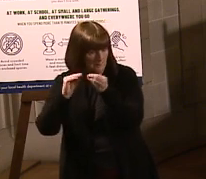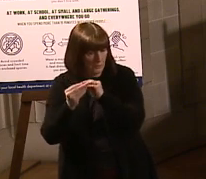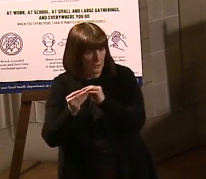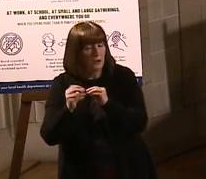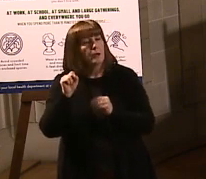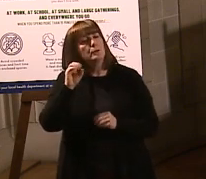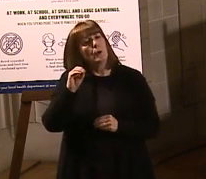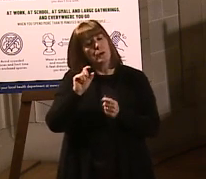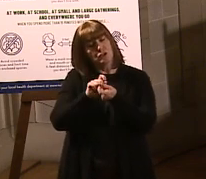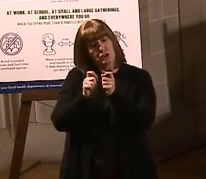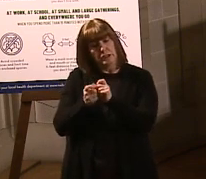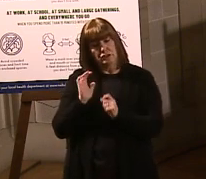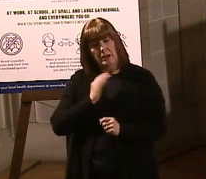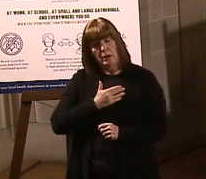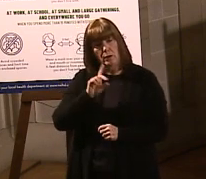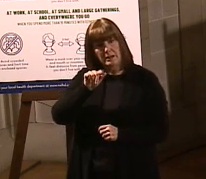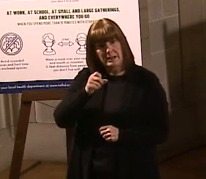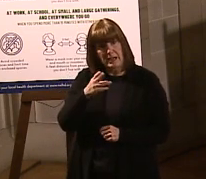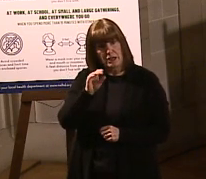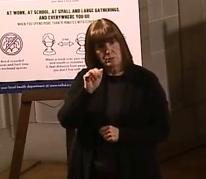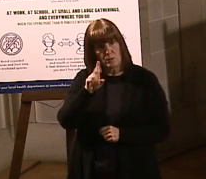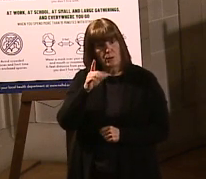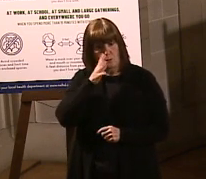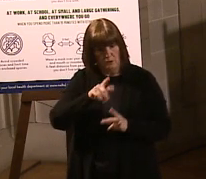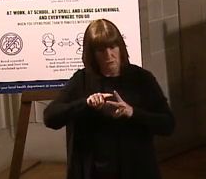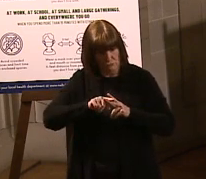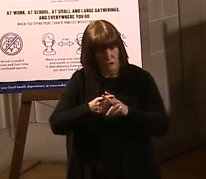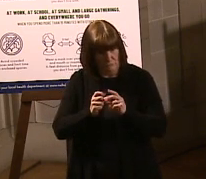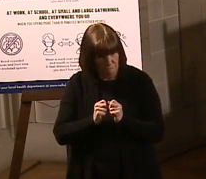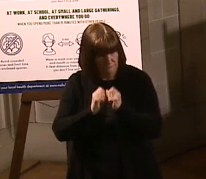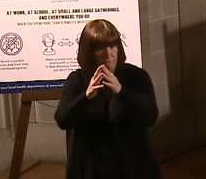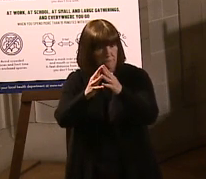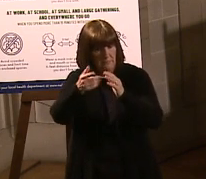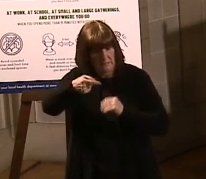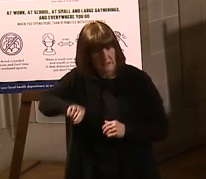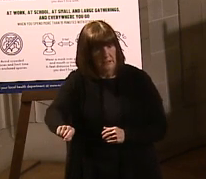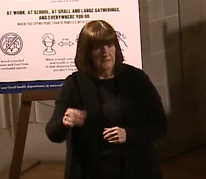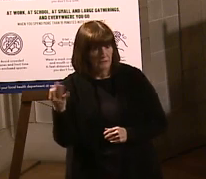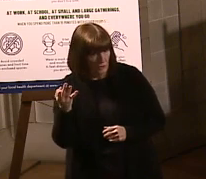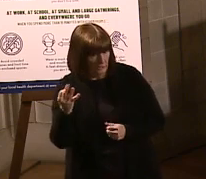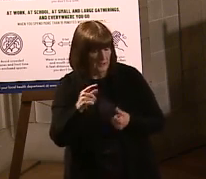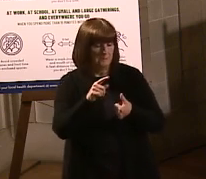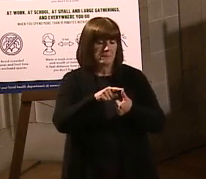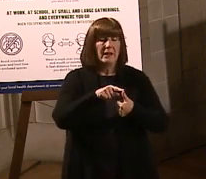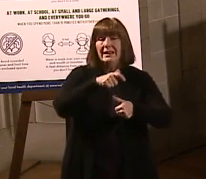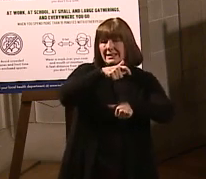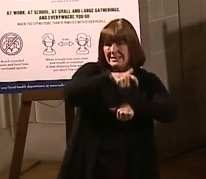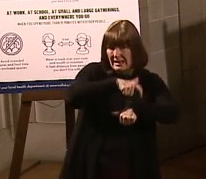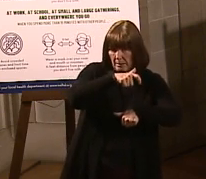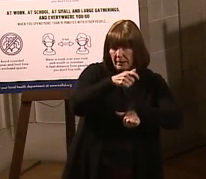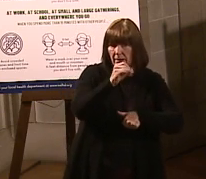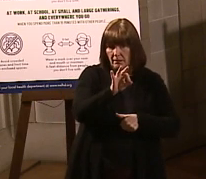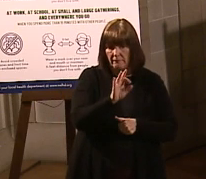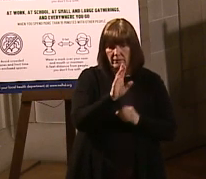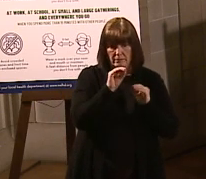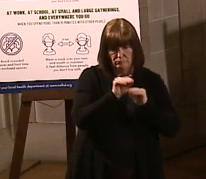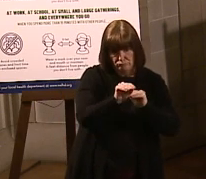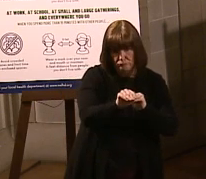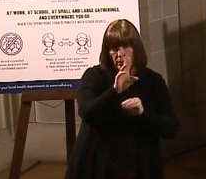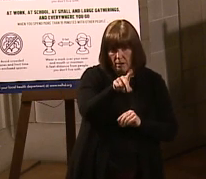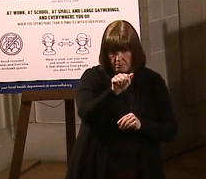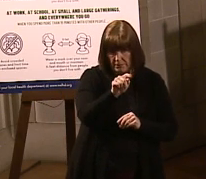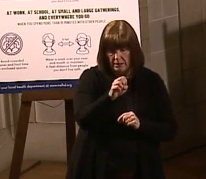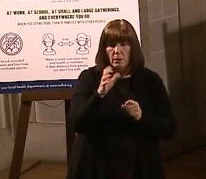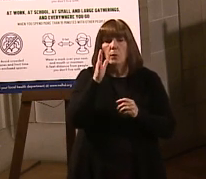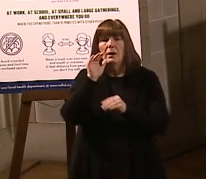changes to the COVID case dashboard that will launch next Friday, January 29th are timing of the dashboard update will move to the